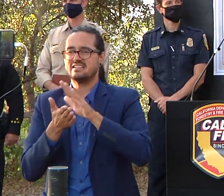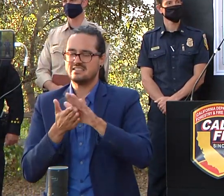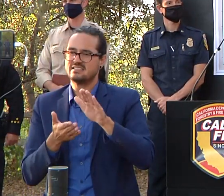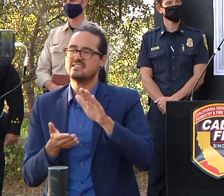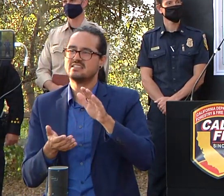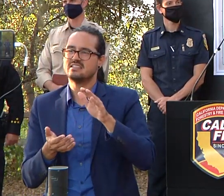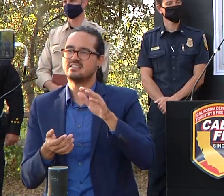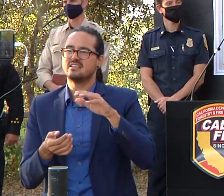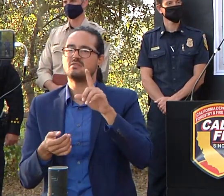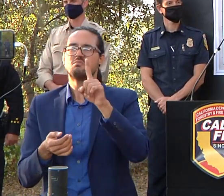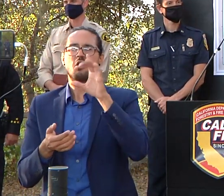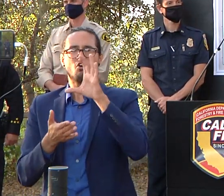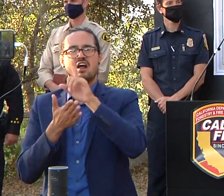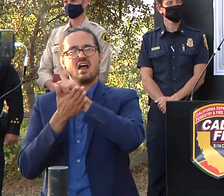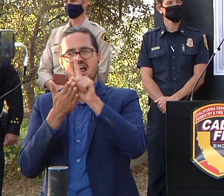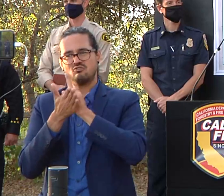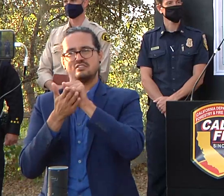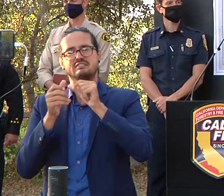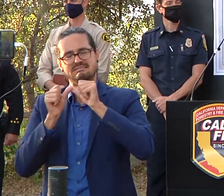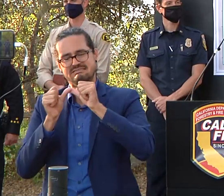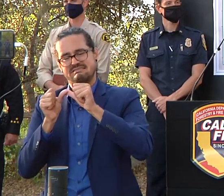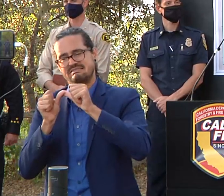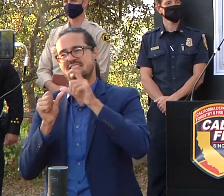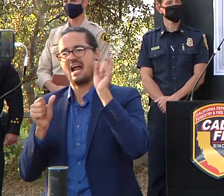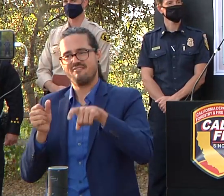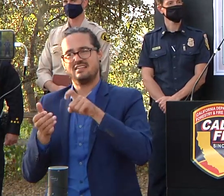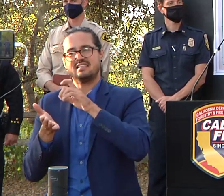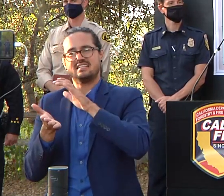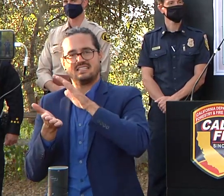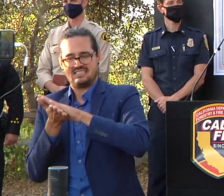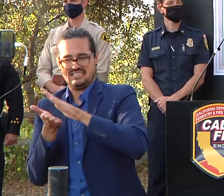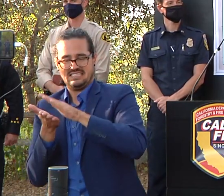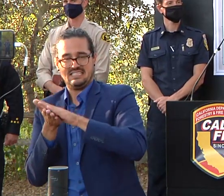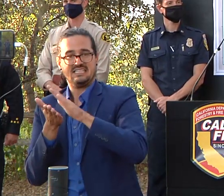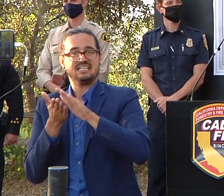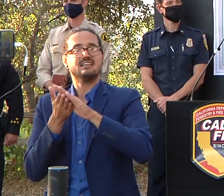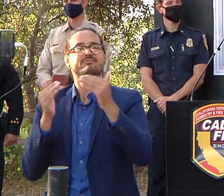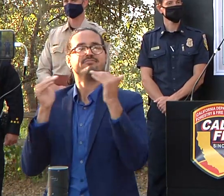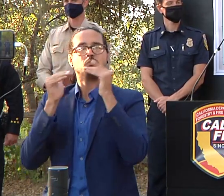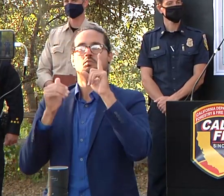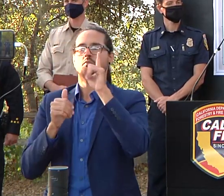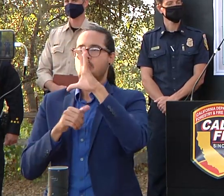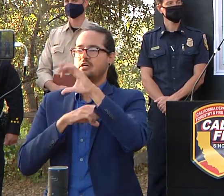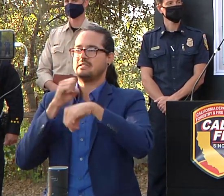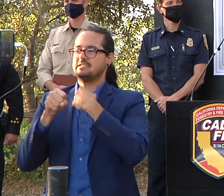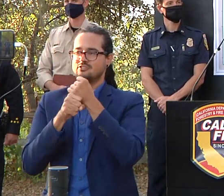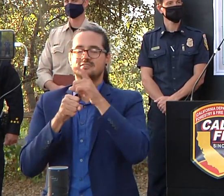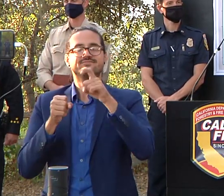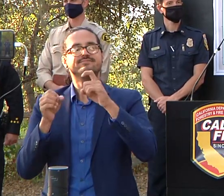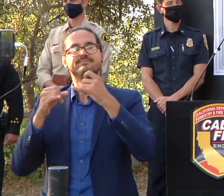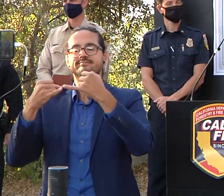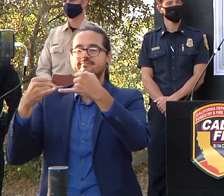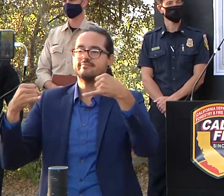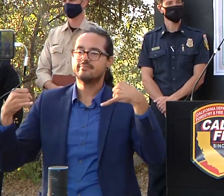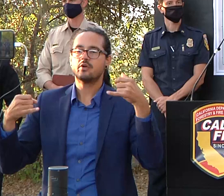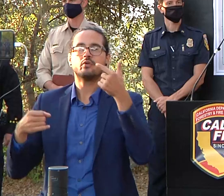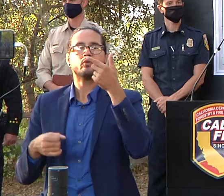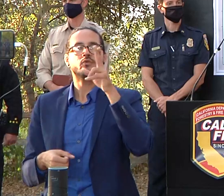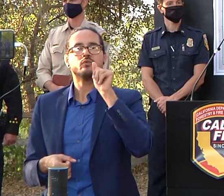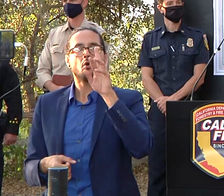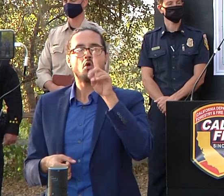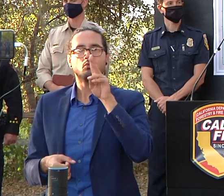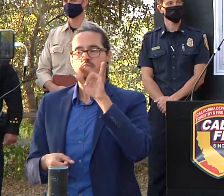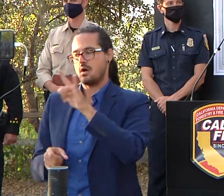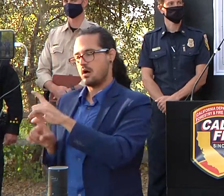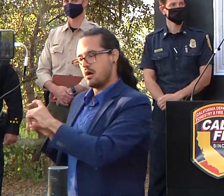those roadways safe with all our cooperating agencies and our law enforcement partners to ensure the safety for the general public when we do reopen those